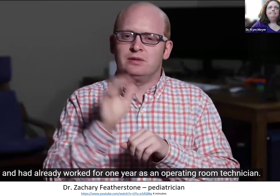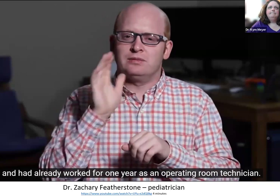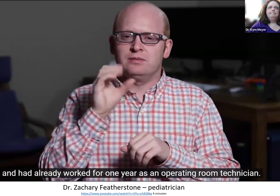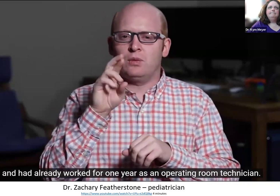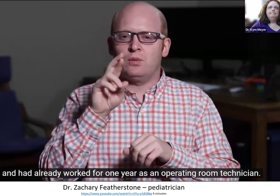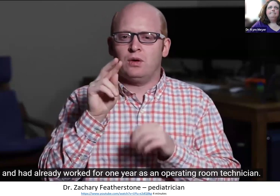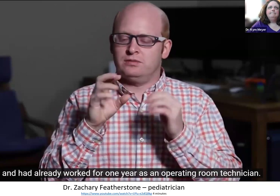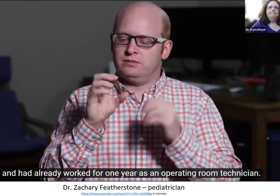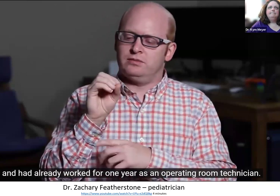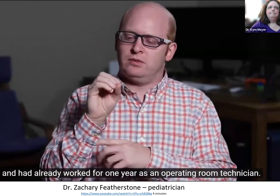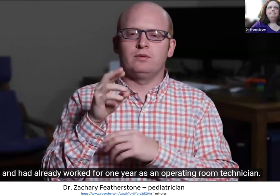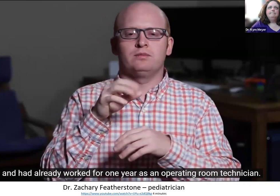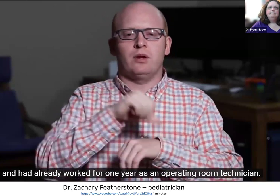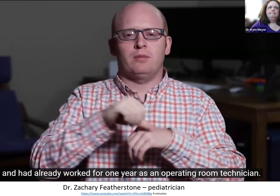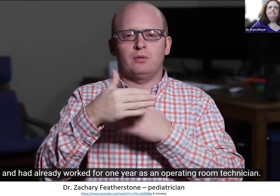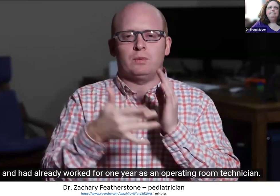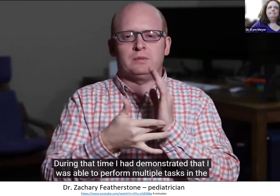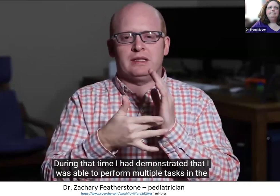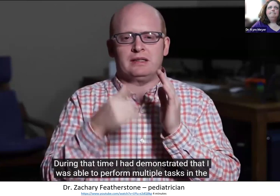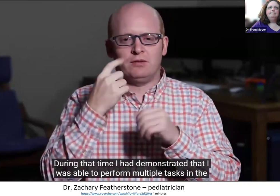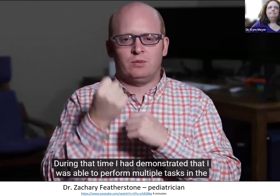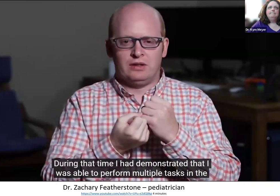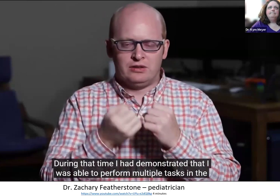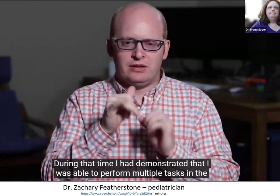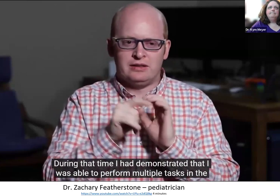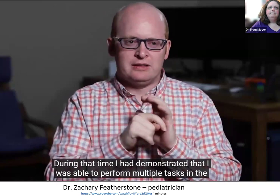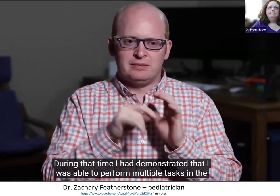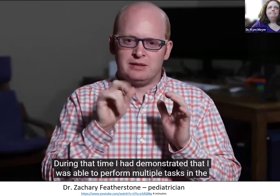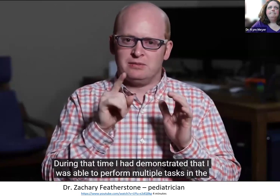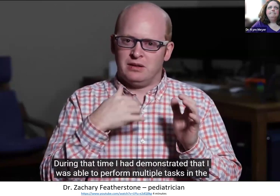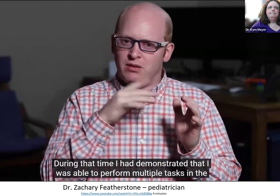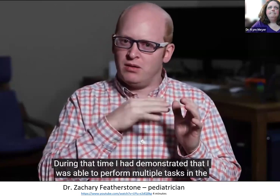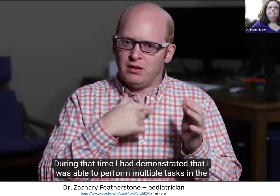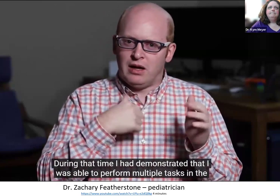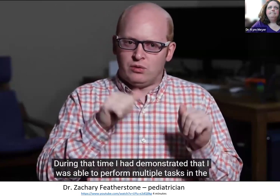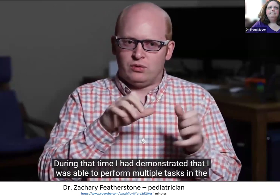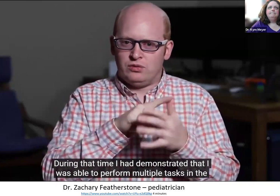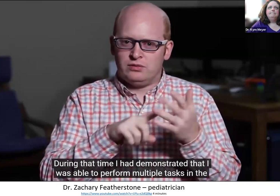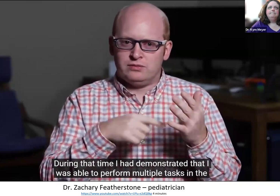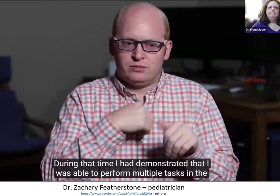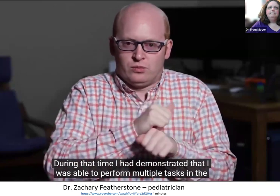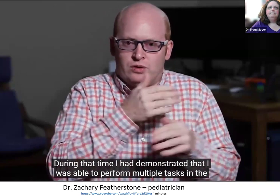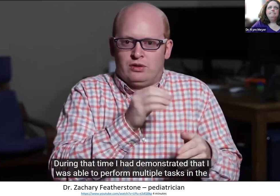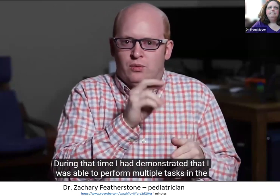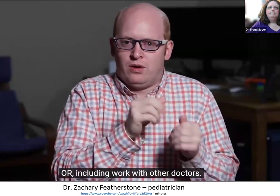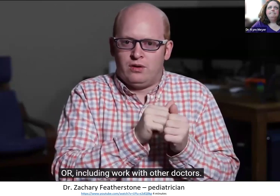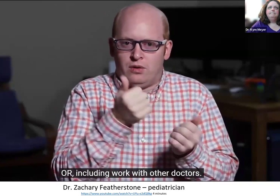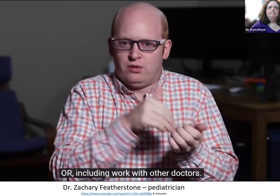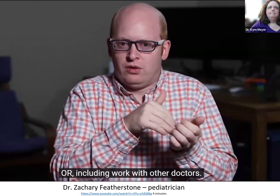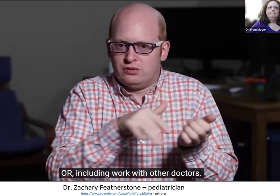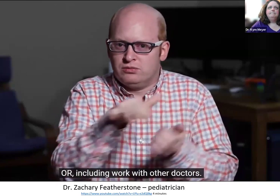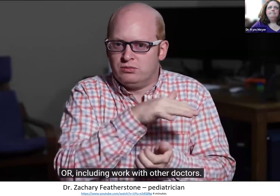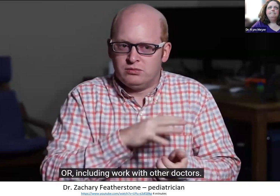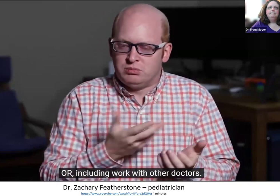one year as an operating room technician. During that time, I had demonstrated that I was able to perform multiple tasks in the